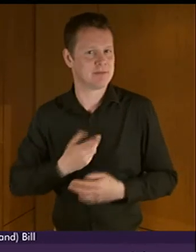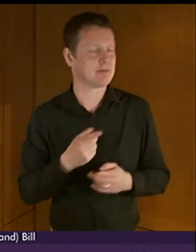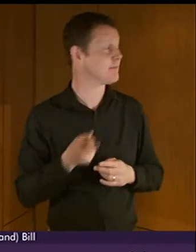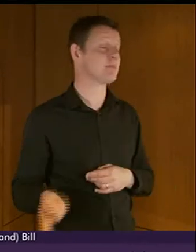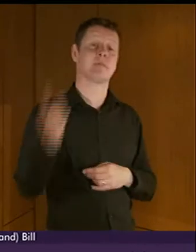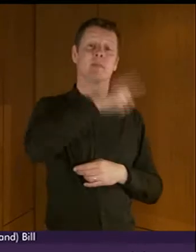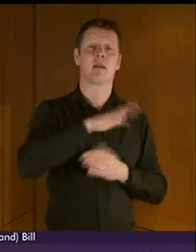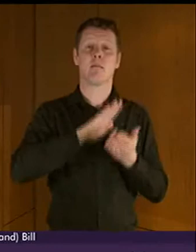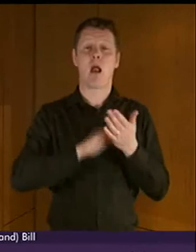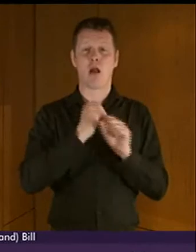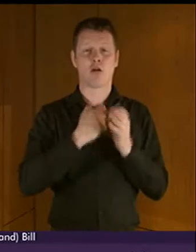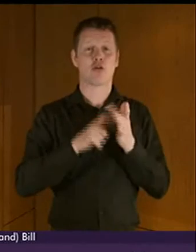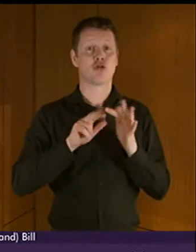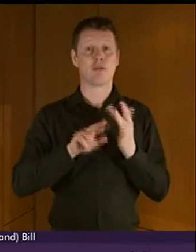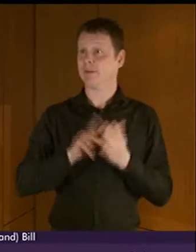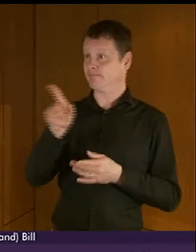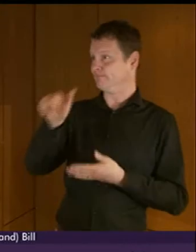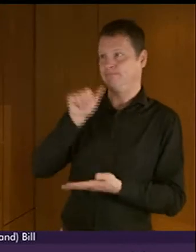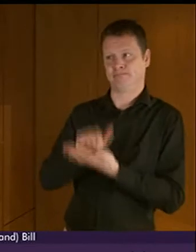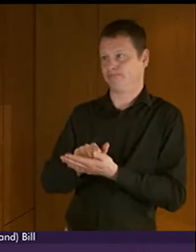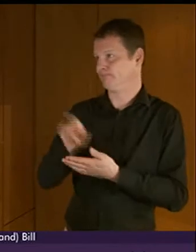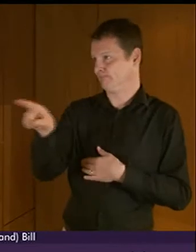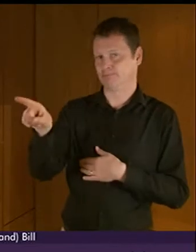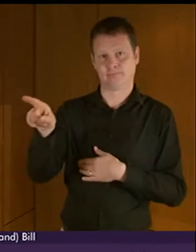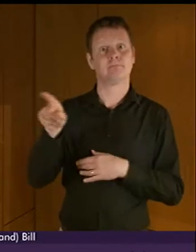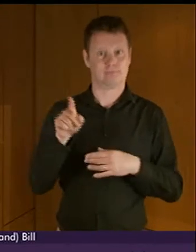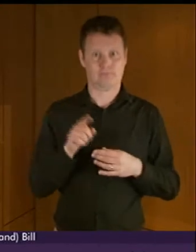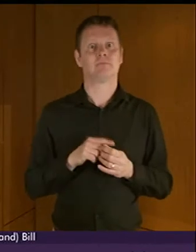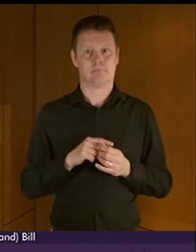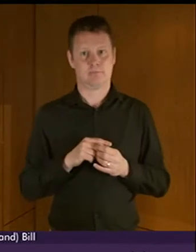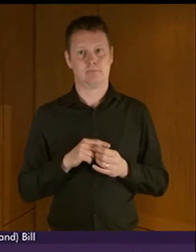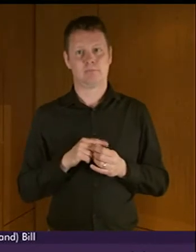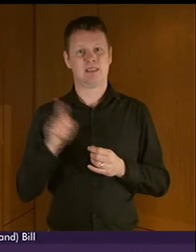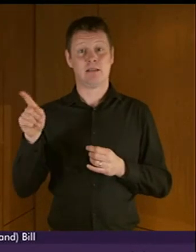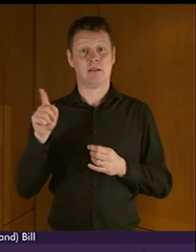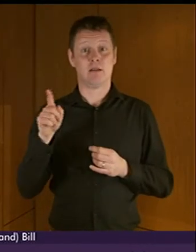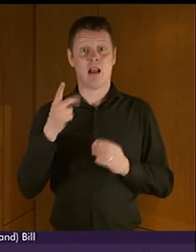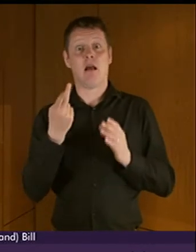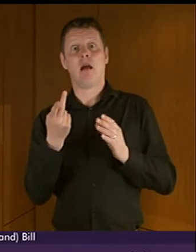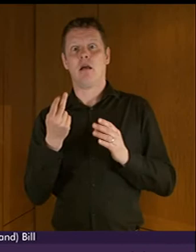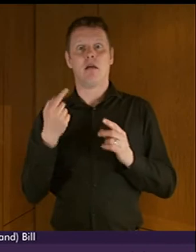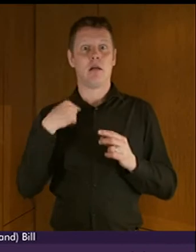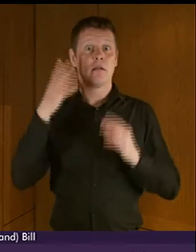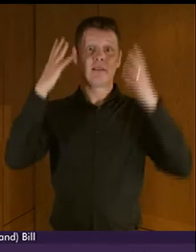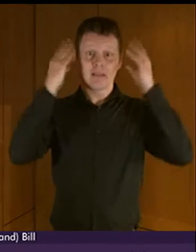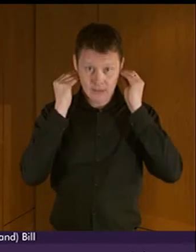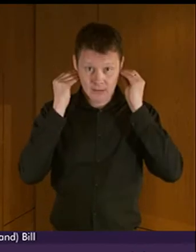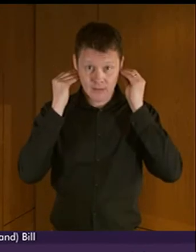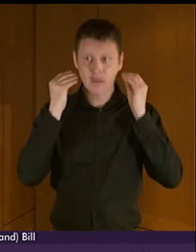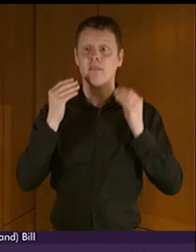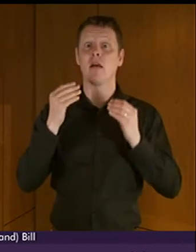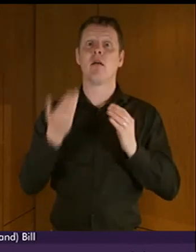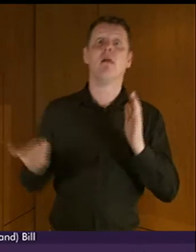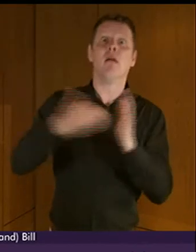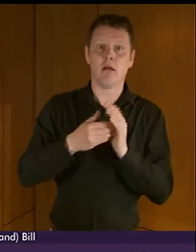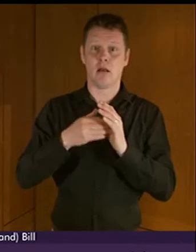the impact of someone experiencing a further sensory impairment after being deaf